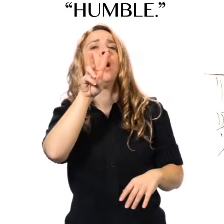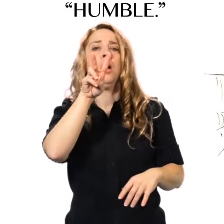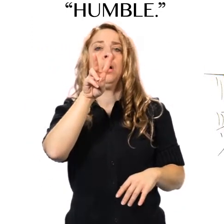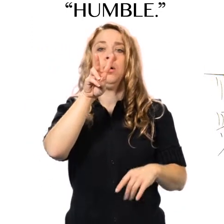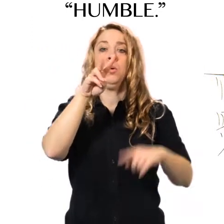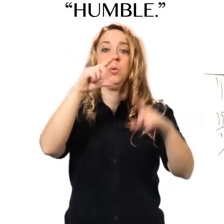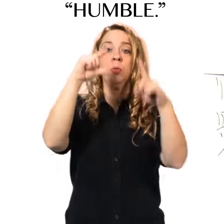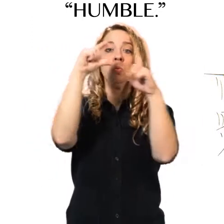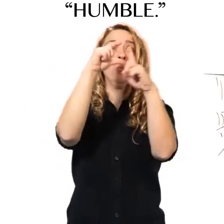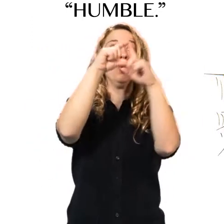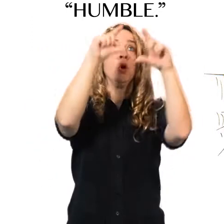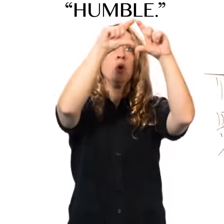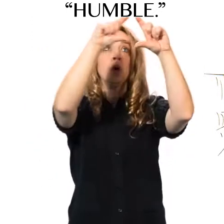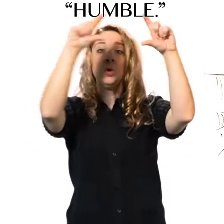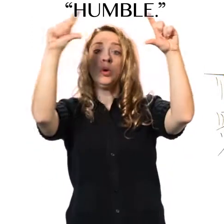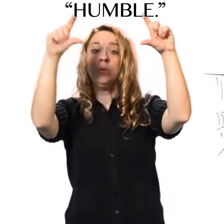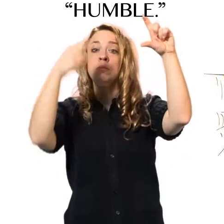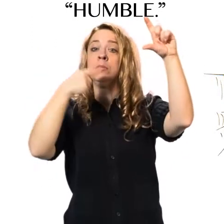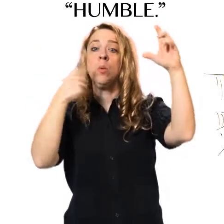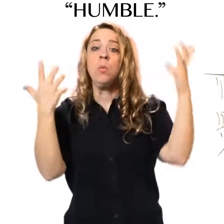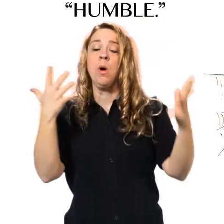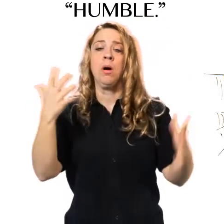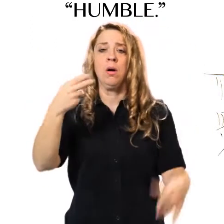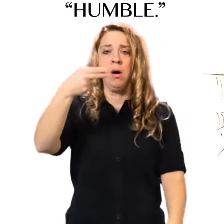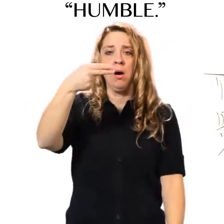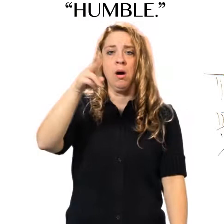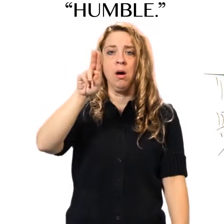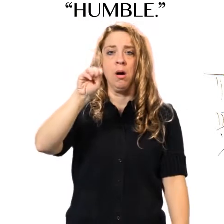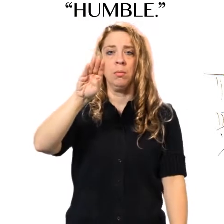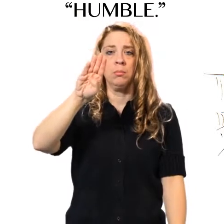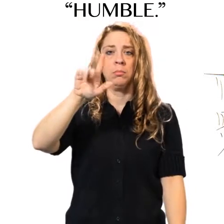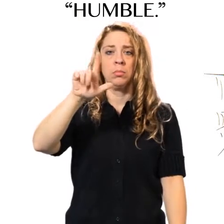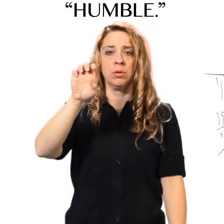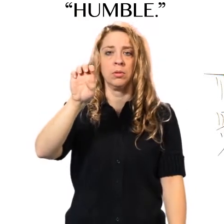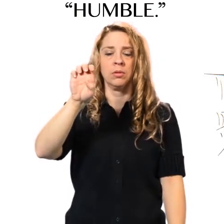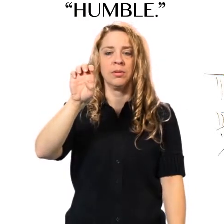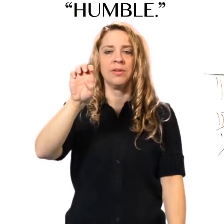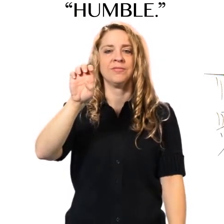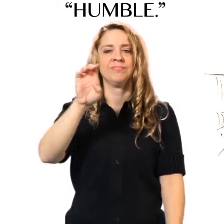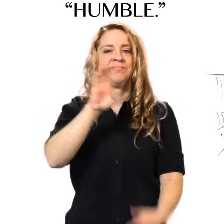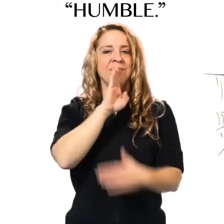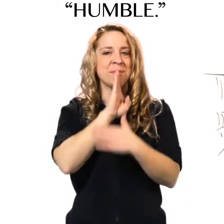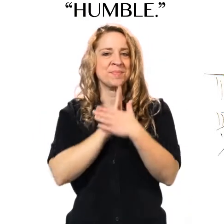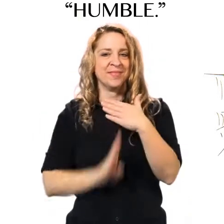When she finished, Wilbur looked up and saw the word humble.